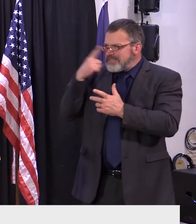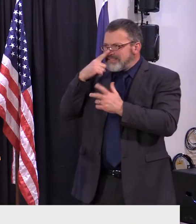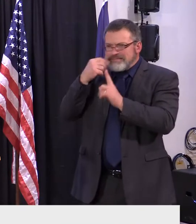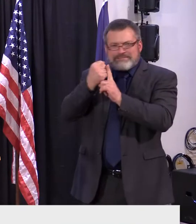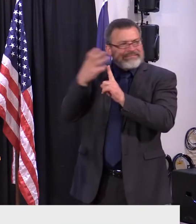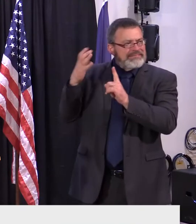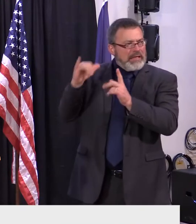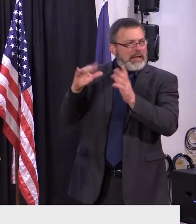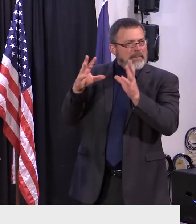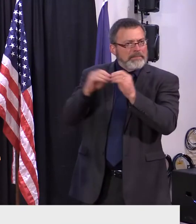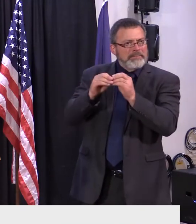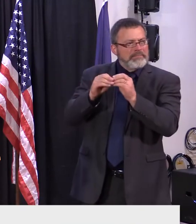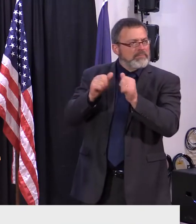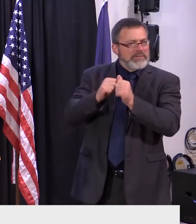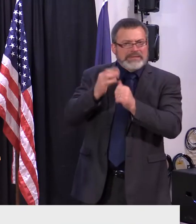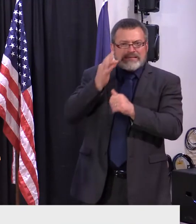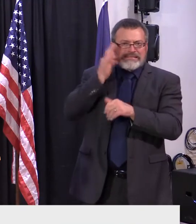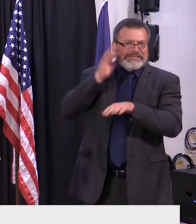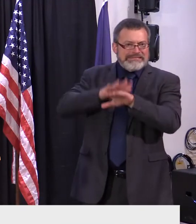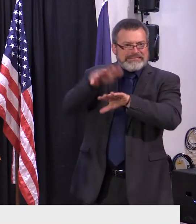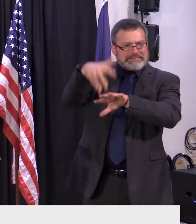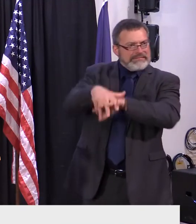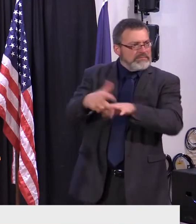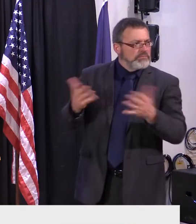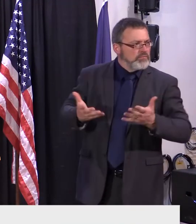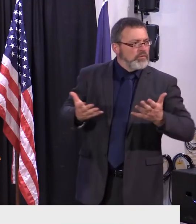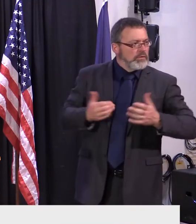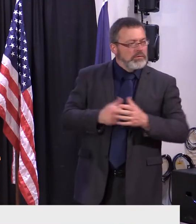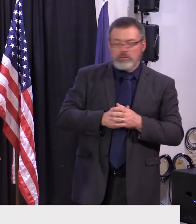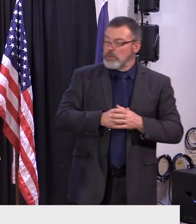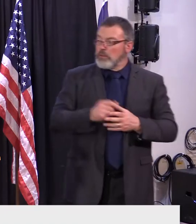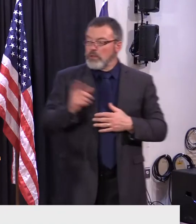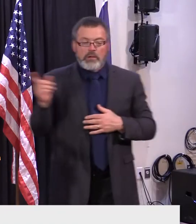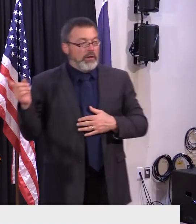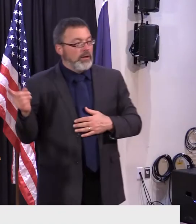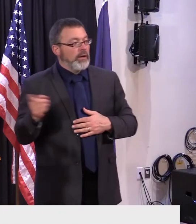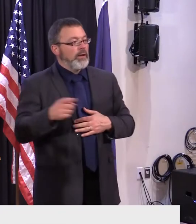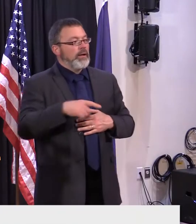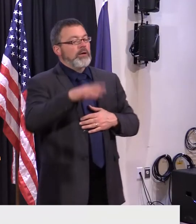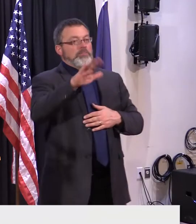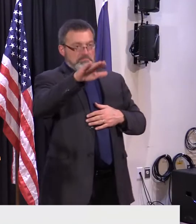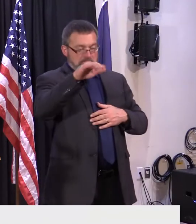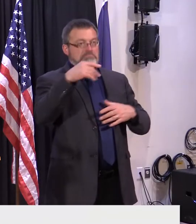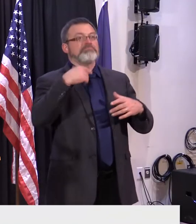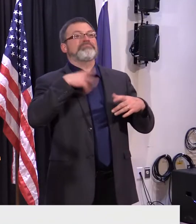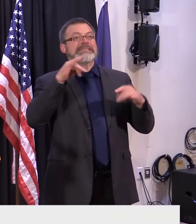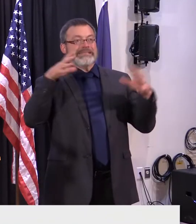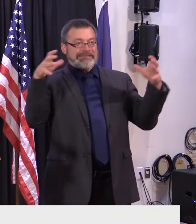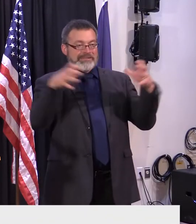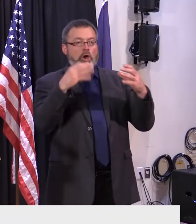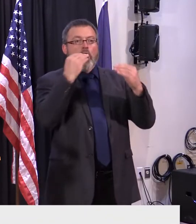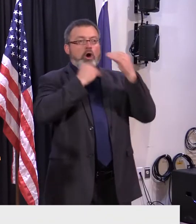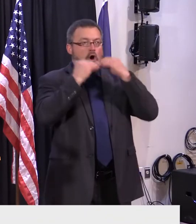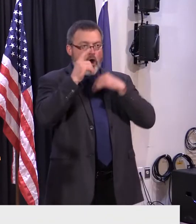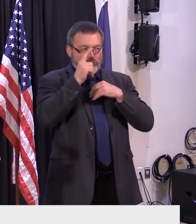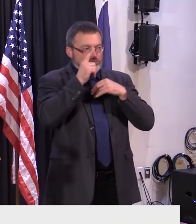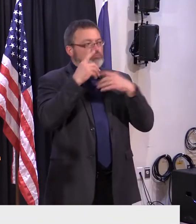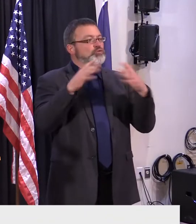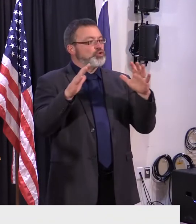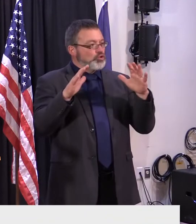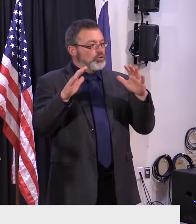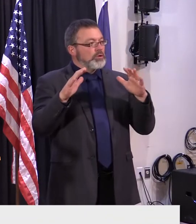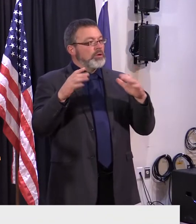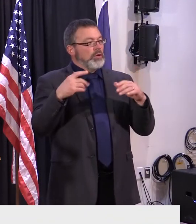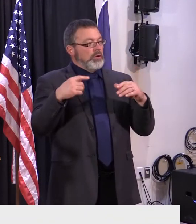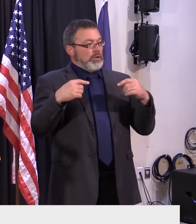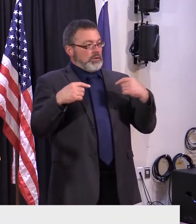me frame this a bit. I was at a luncheon. was at a keynote at a luncheon. I came out of the luncheon, and the